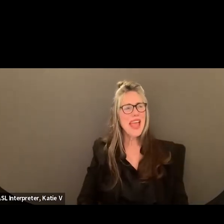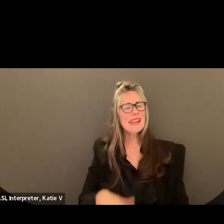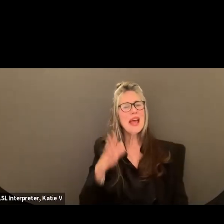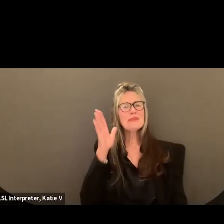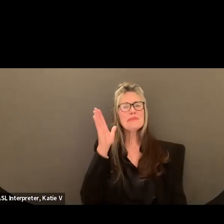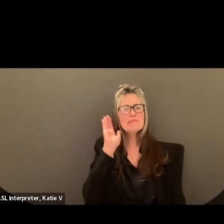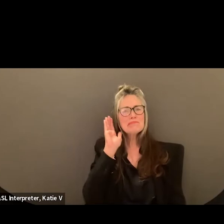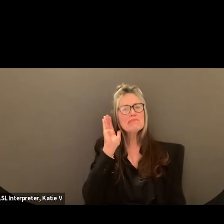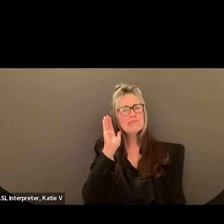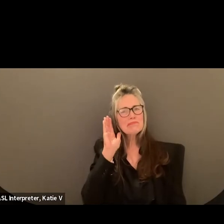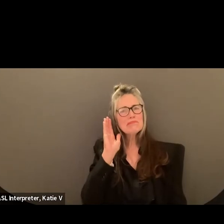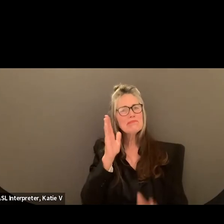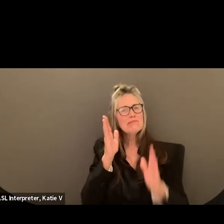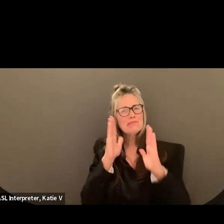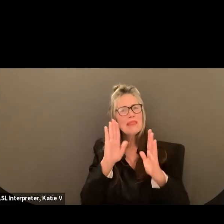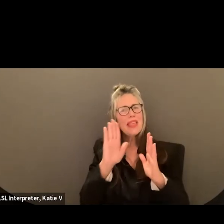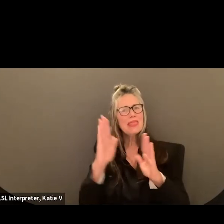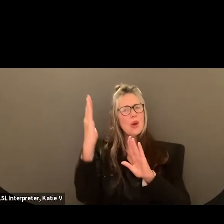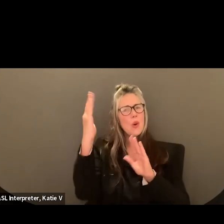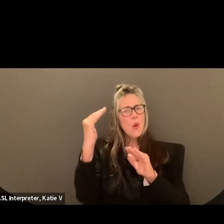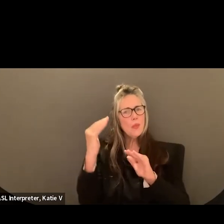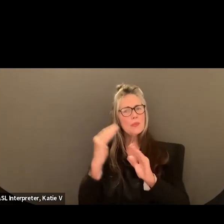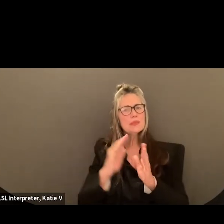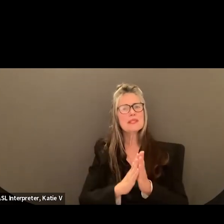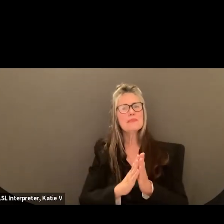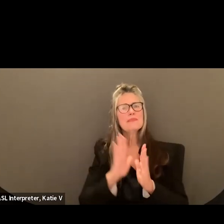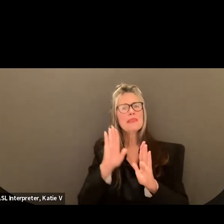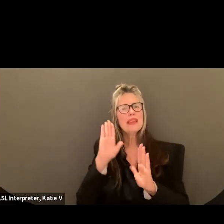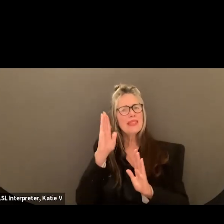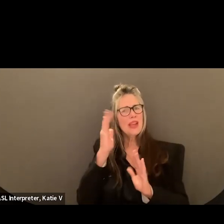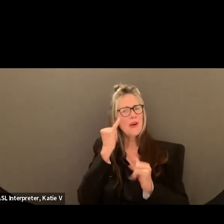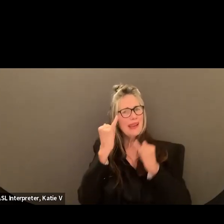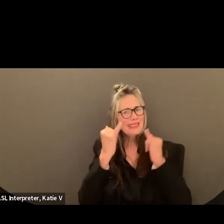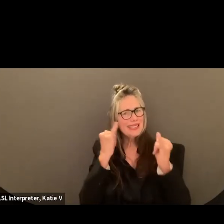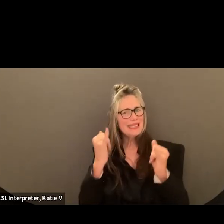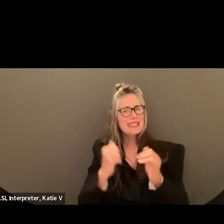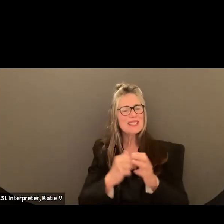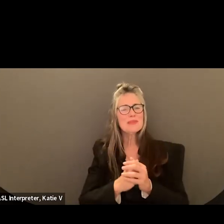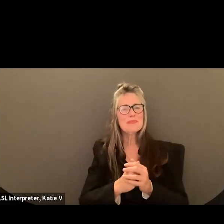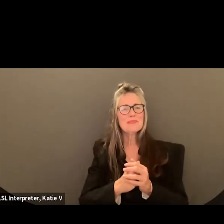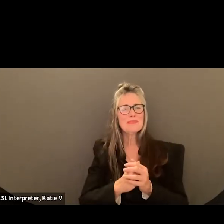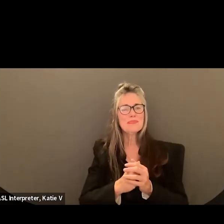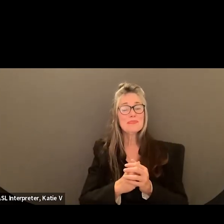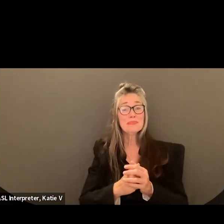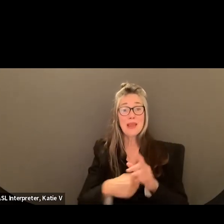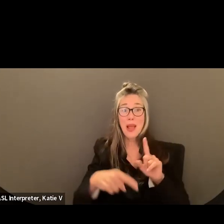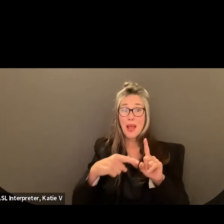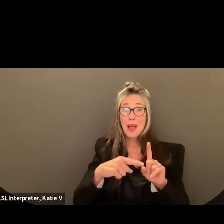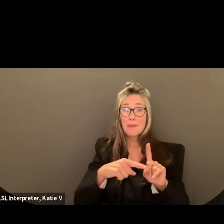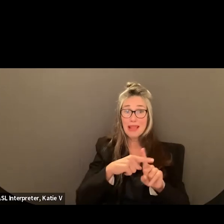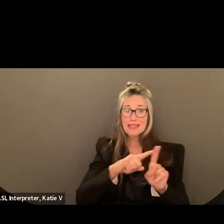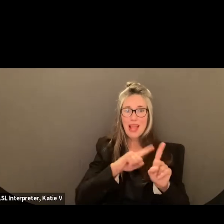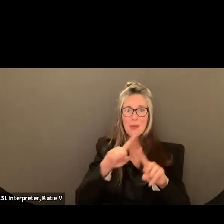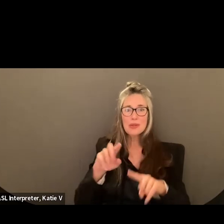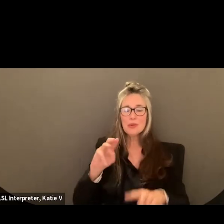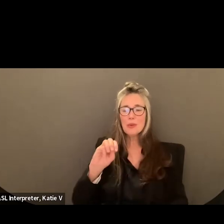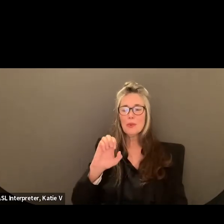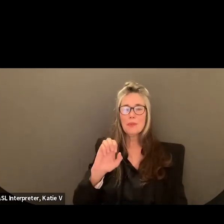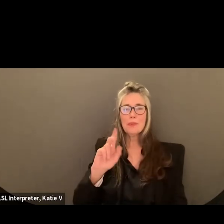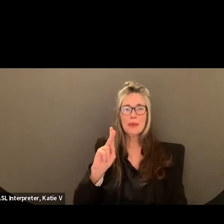suggestions. So thank you to all of those who attended. I also went to back to school night at McKinley School and